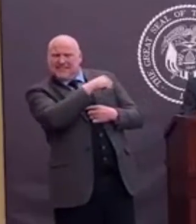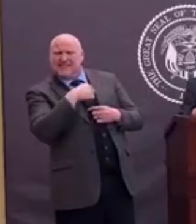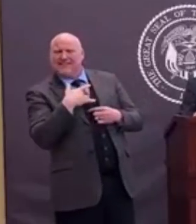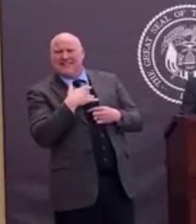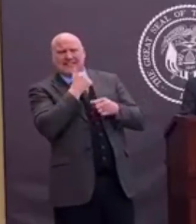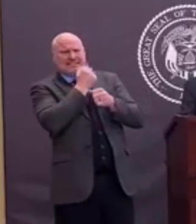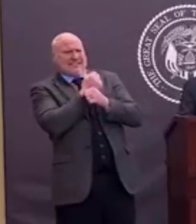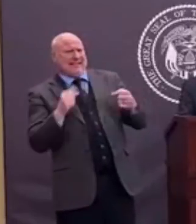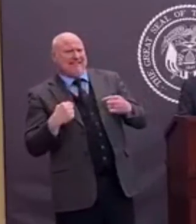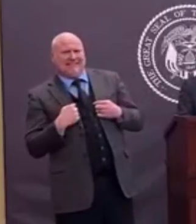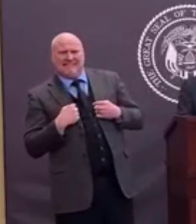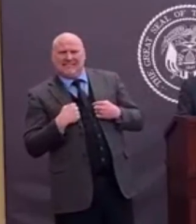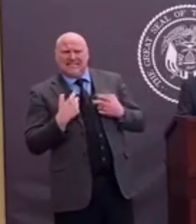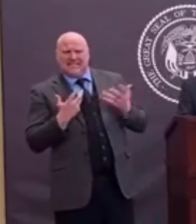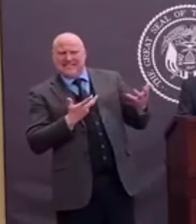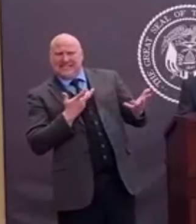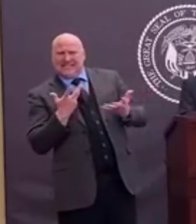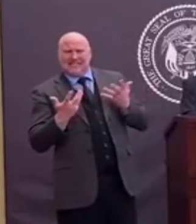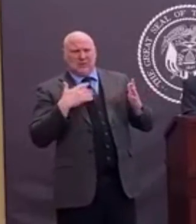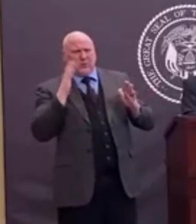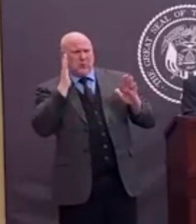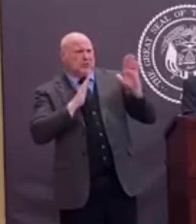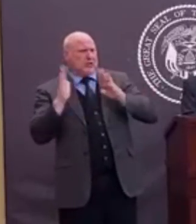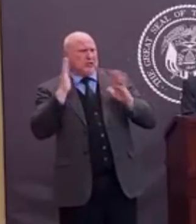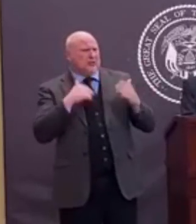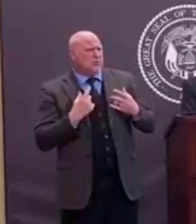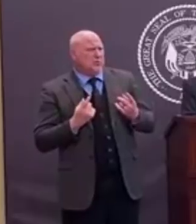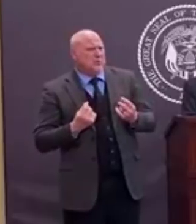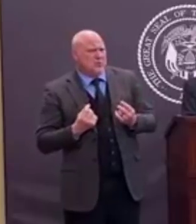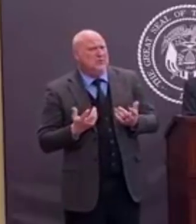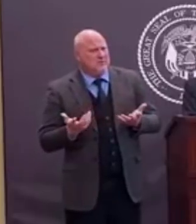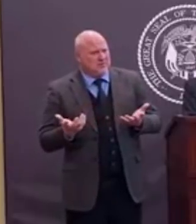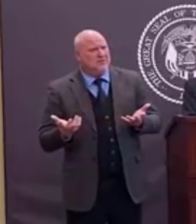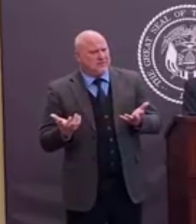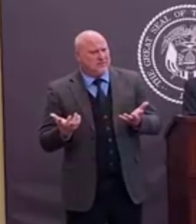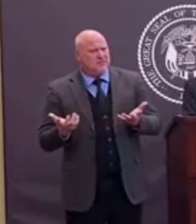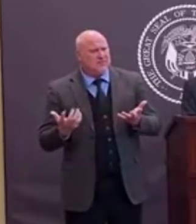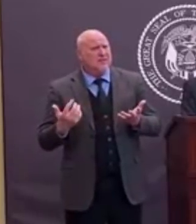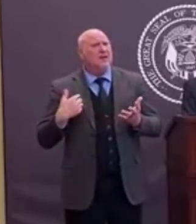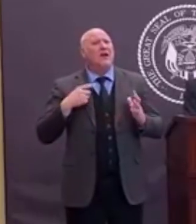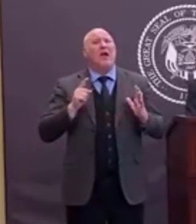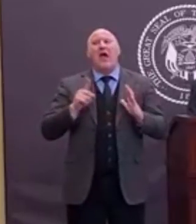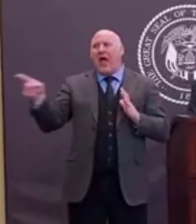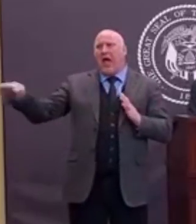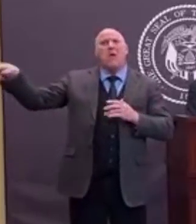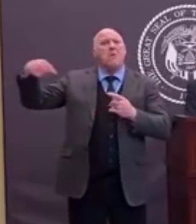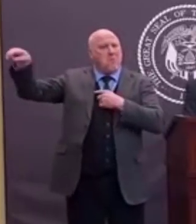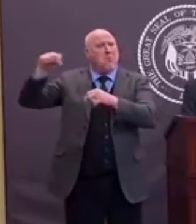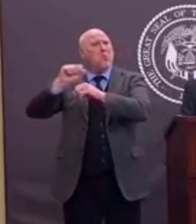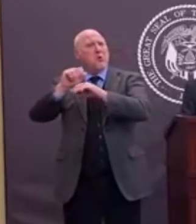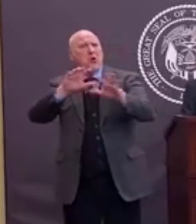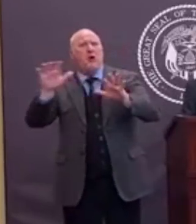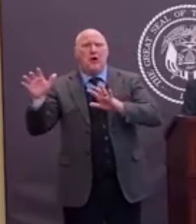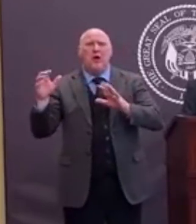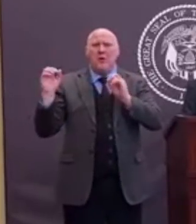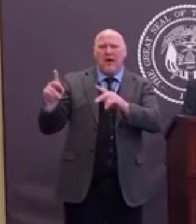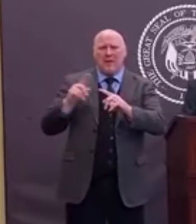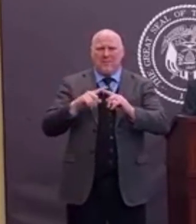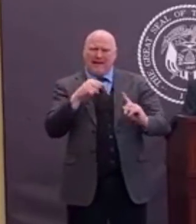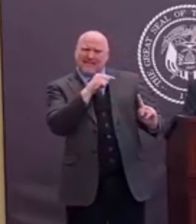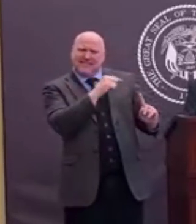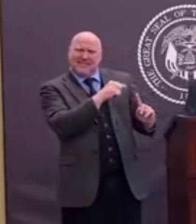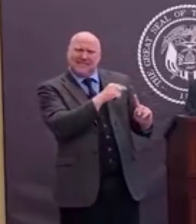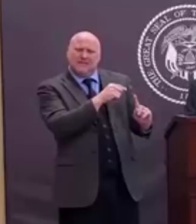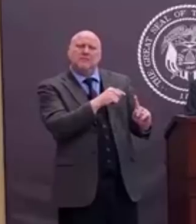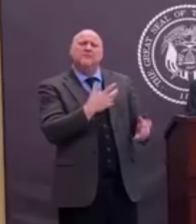I feel okay and precaution taking place, but not in my office at the home front. So we need to make sure that, in all instances, our employees are